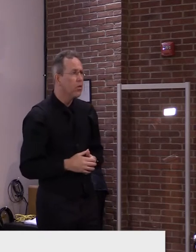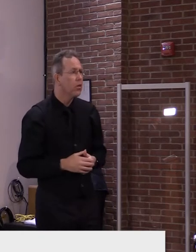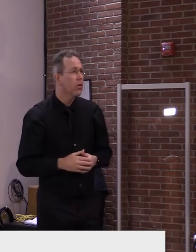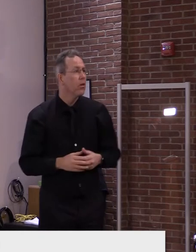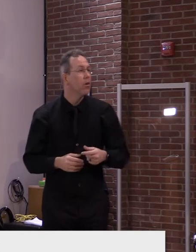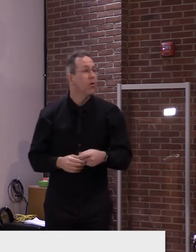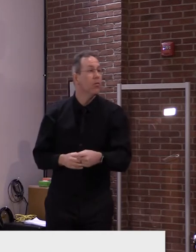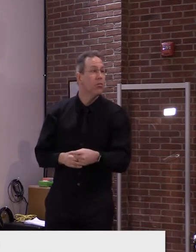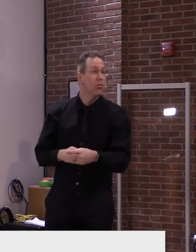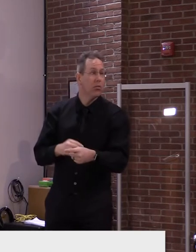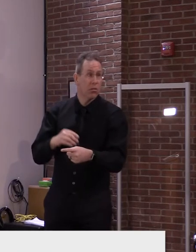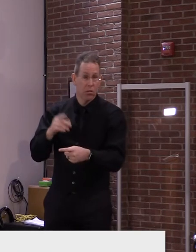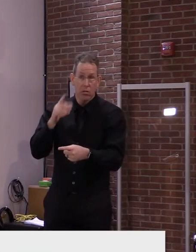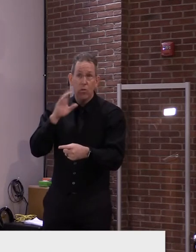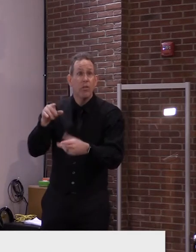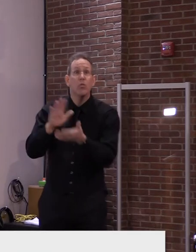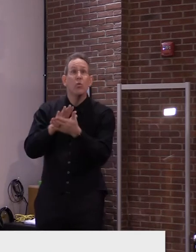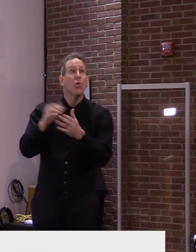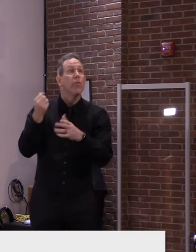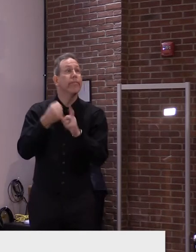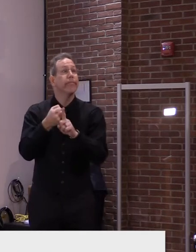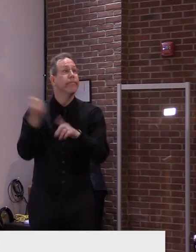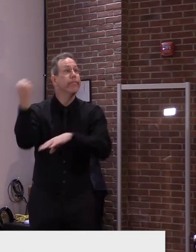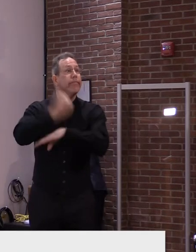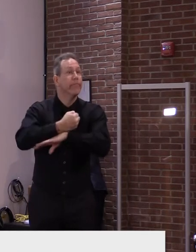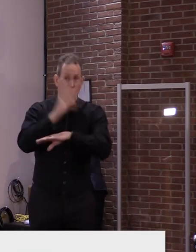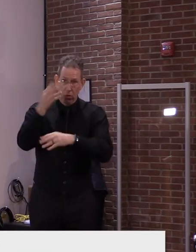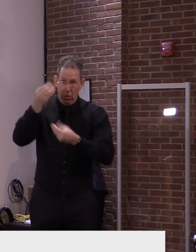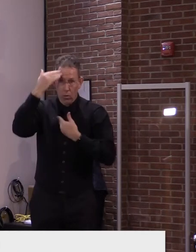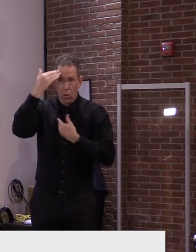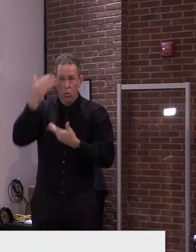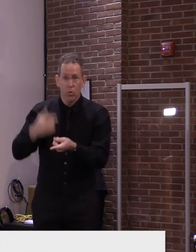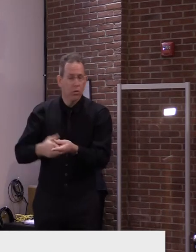Not necessarily. Really? Okay.